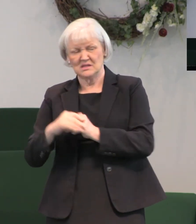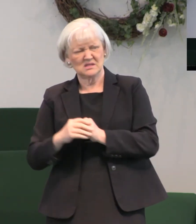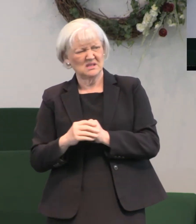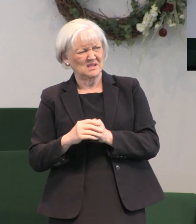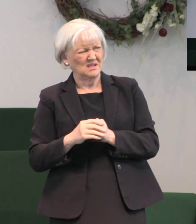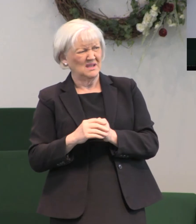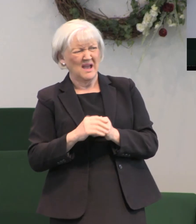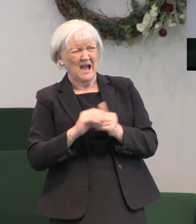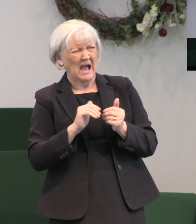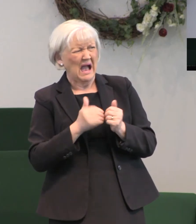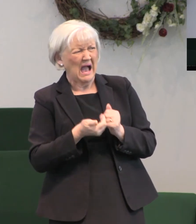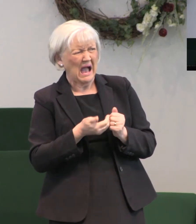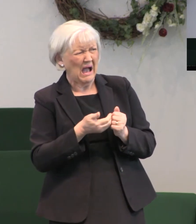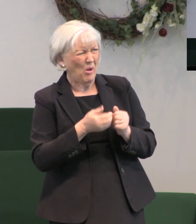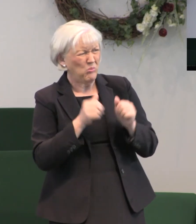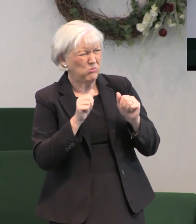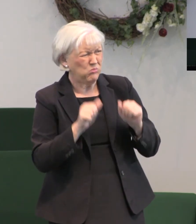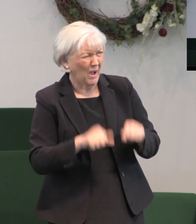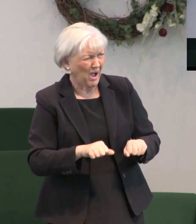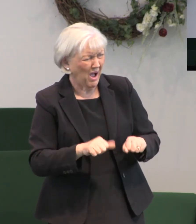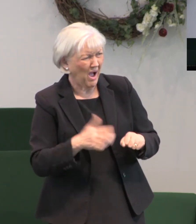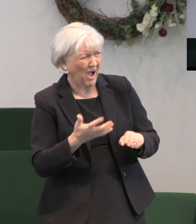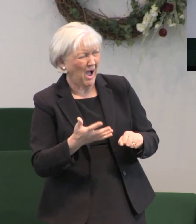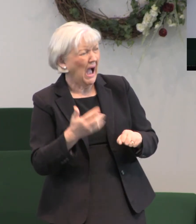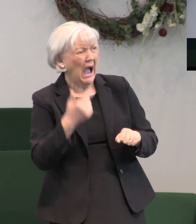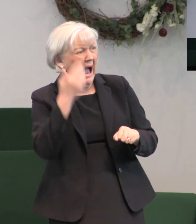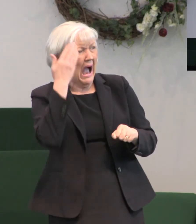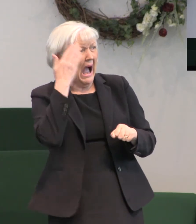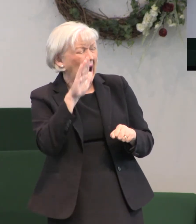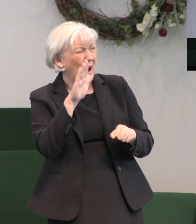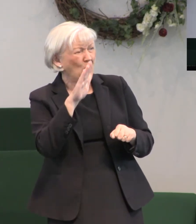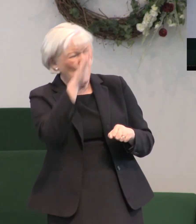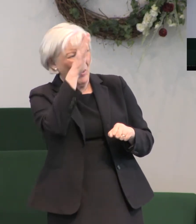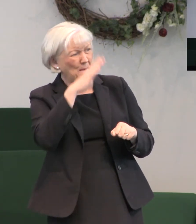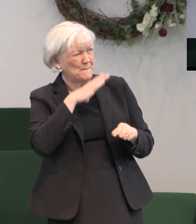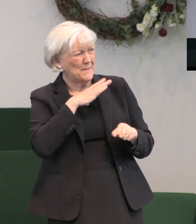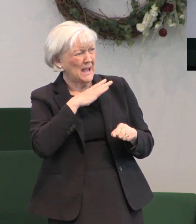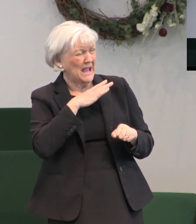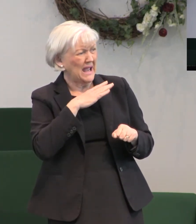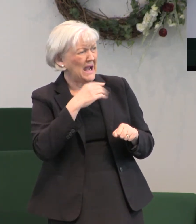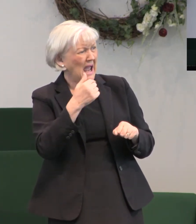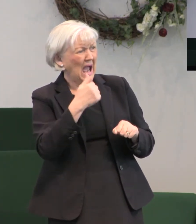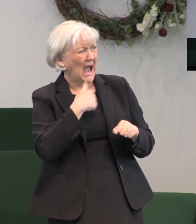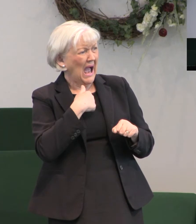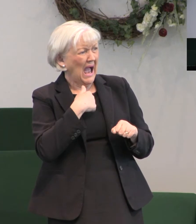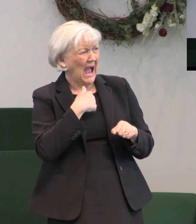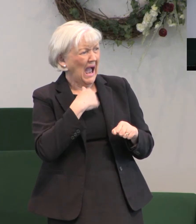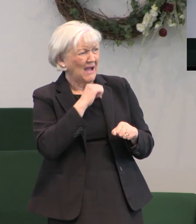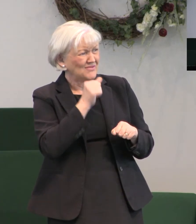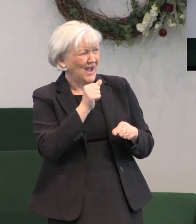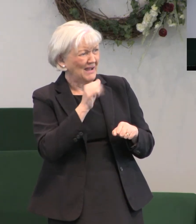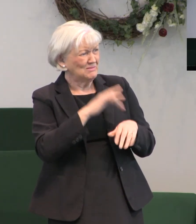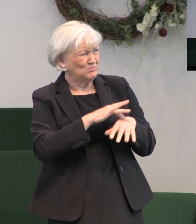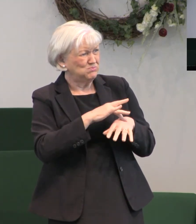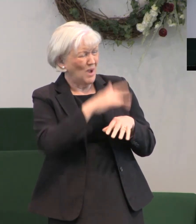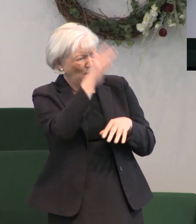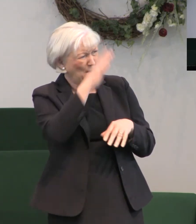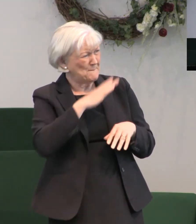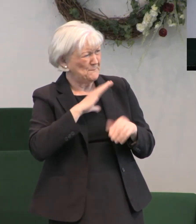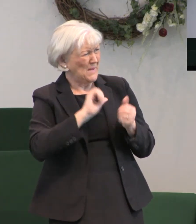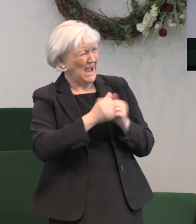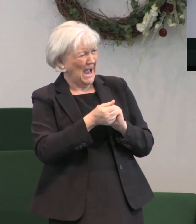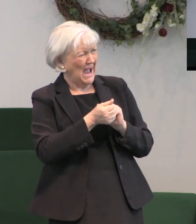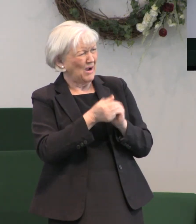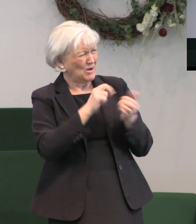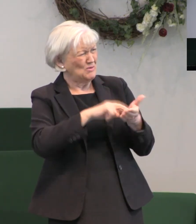how is this possible? Seeing that I know not a man, I've not been with a man, and how can you say that I'm going to conceive a